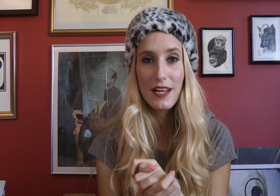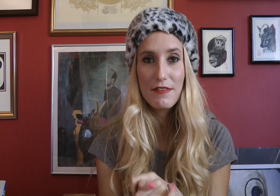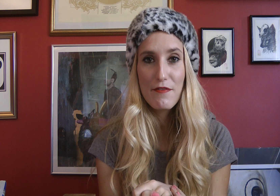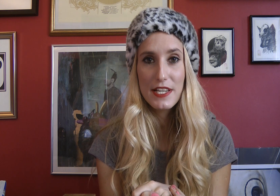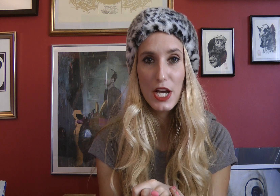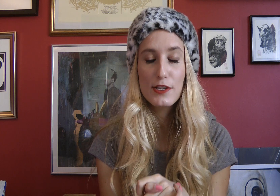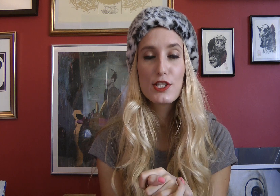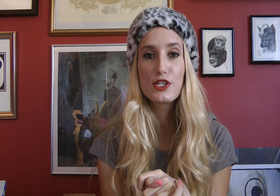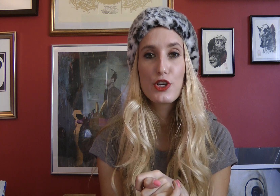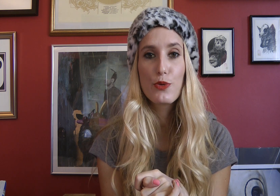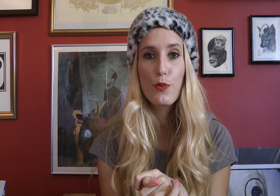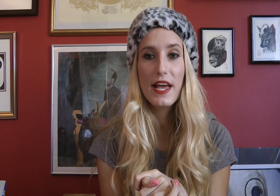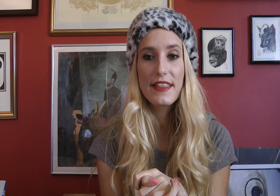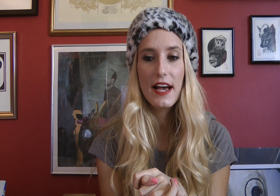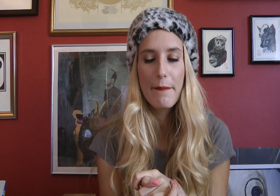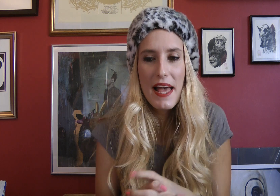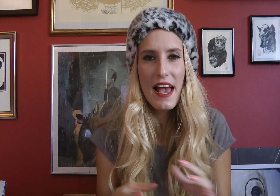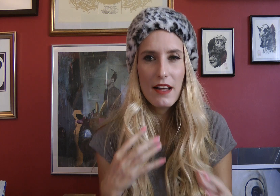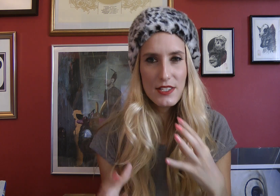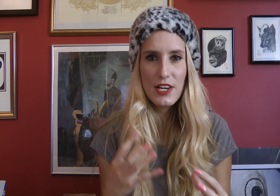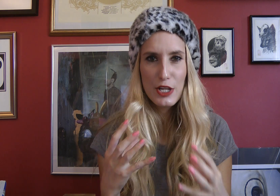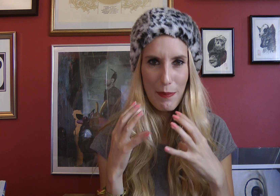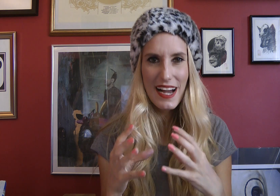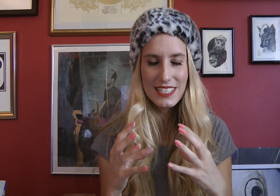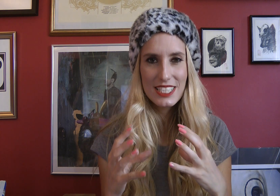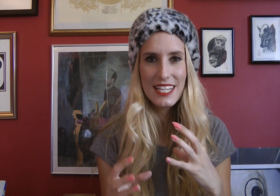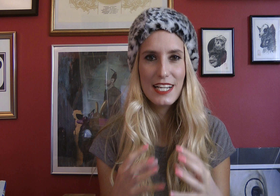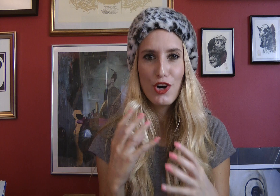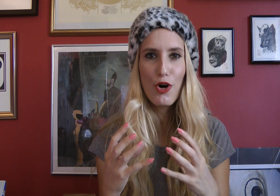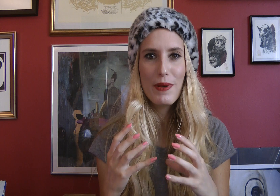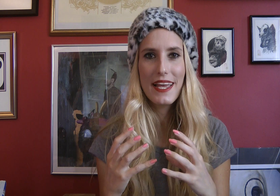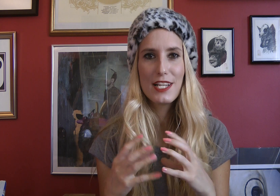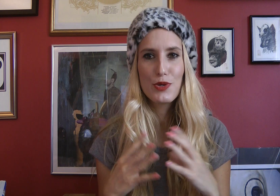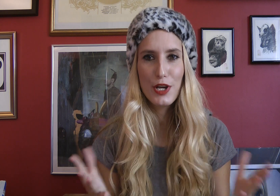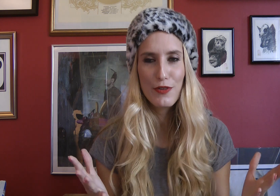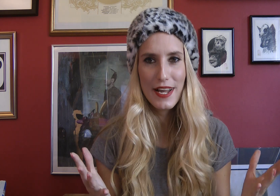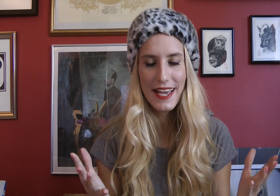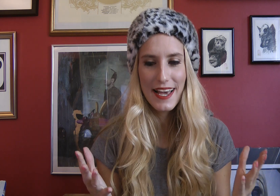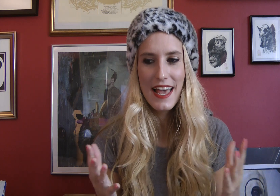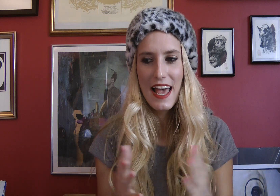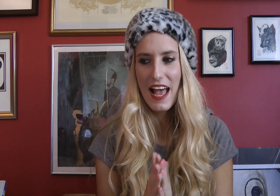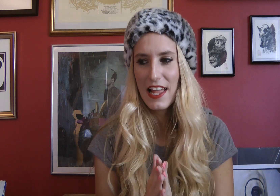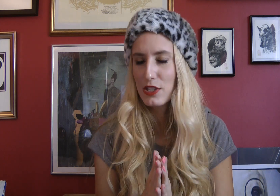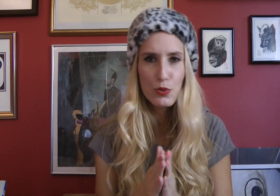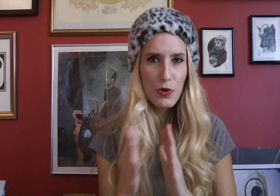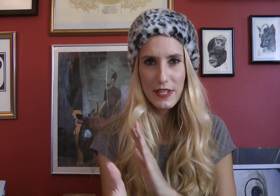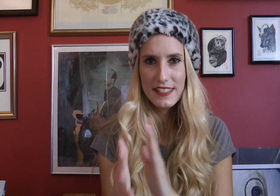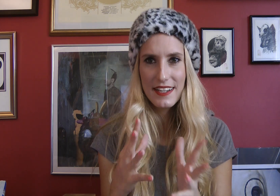love a video to do with how to turn your passion and your hobby into a career and all worries and